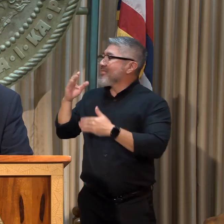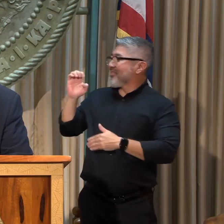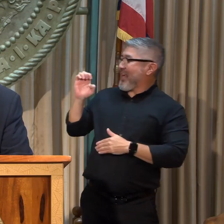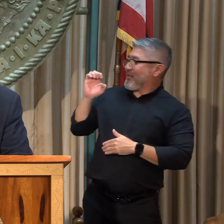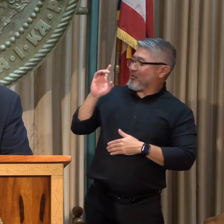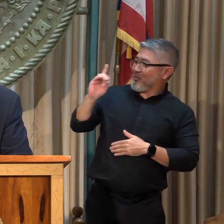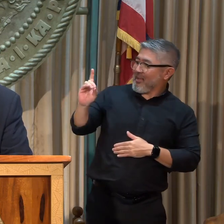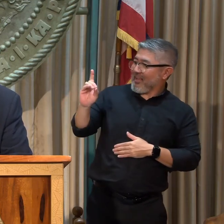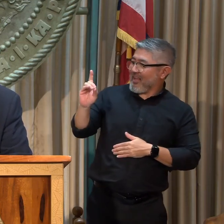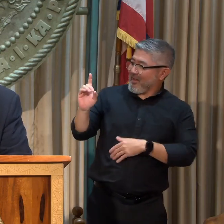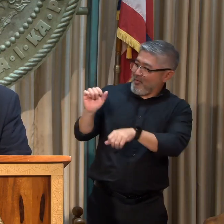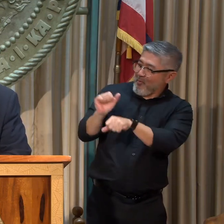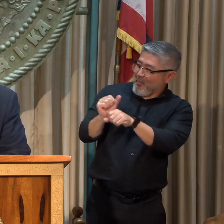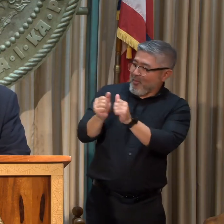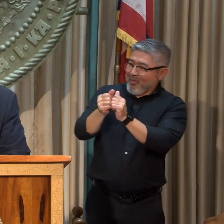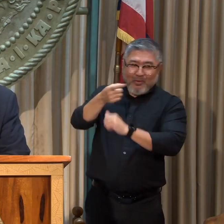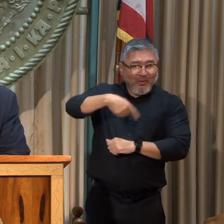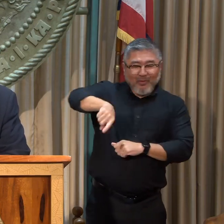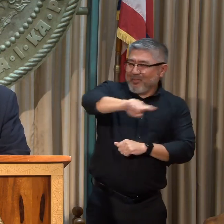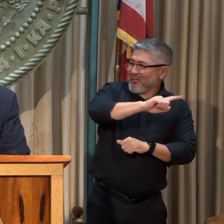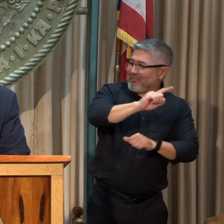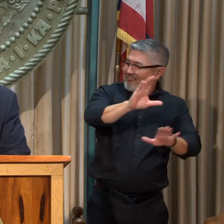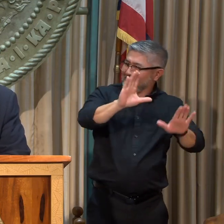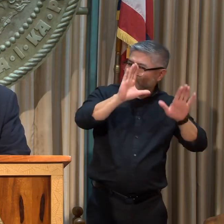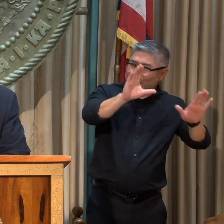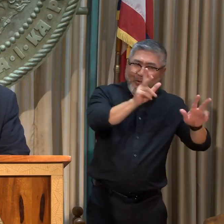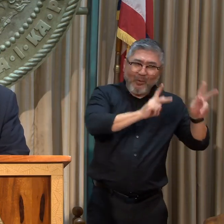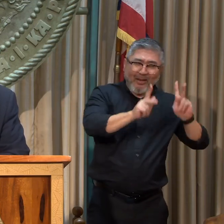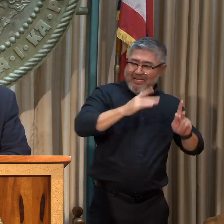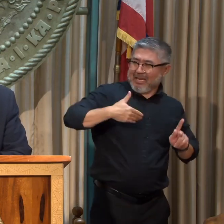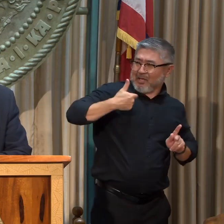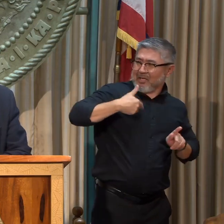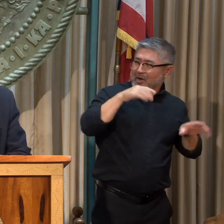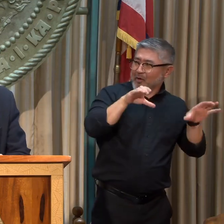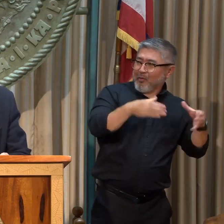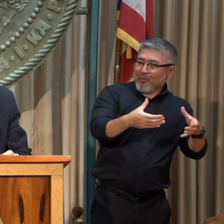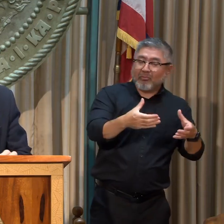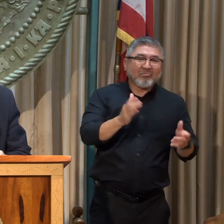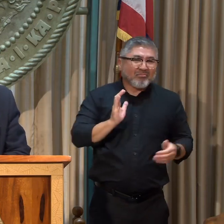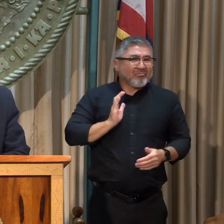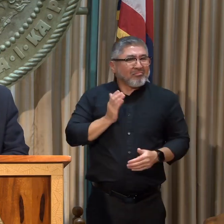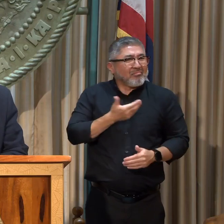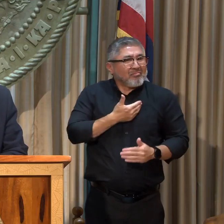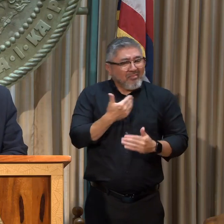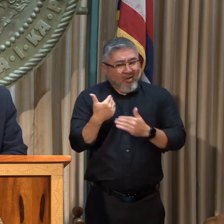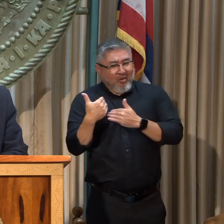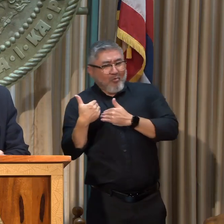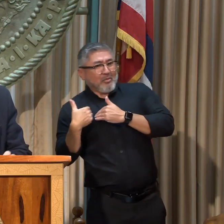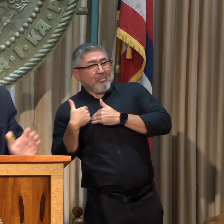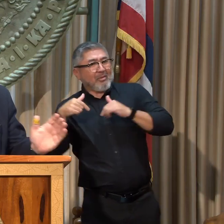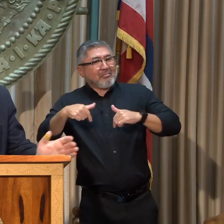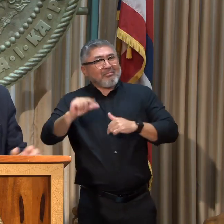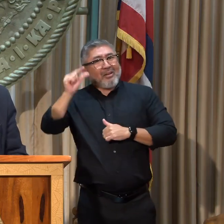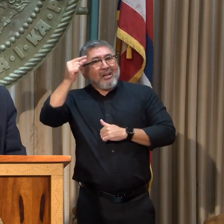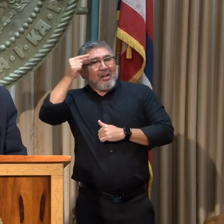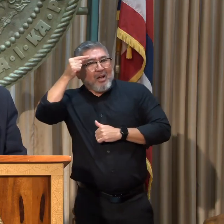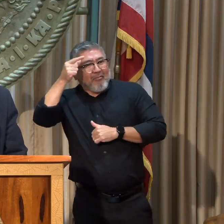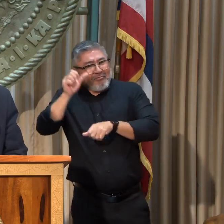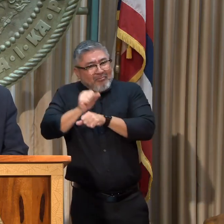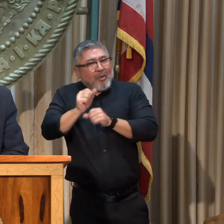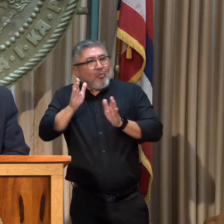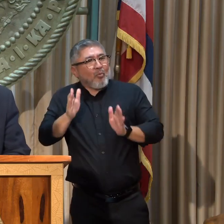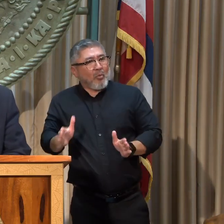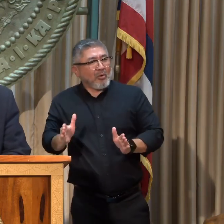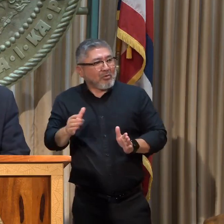working with this group of exceptional people. It's our kuleana as government officials, as elected, appointed, as leaders,